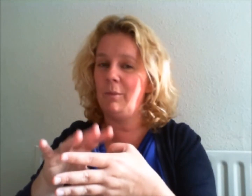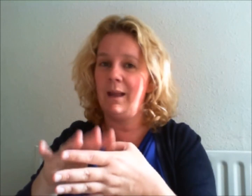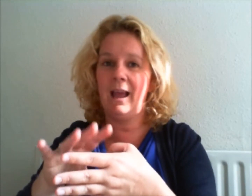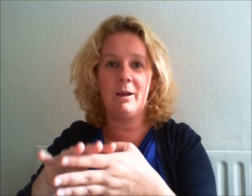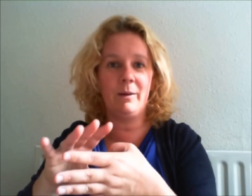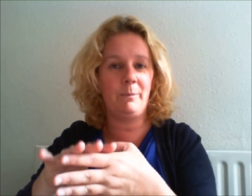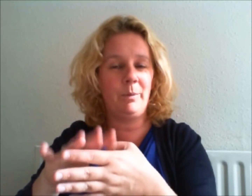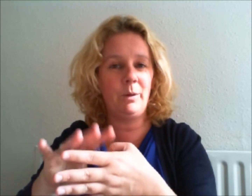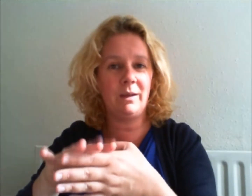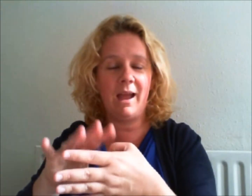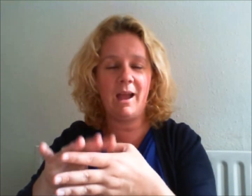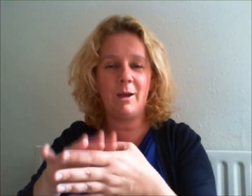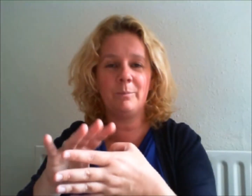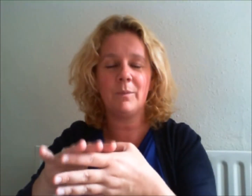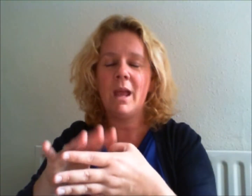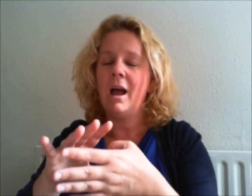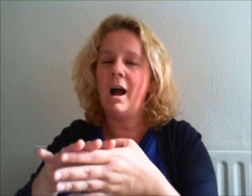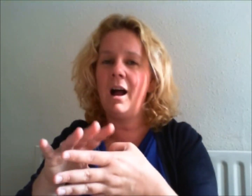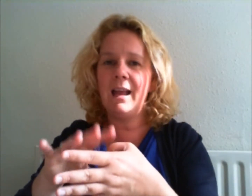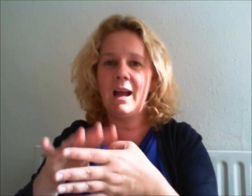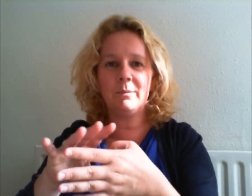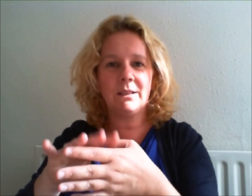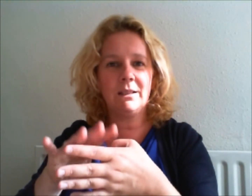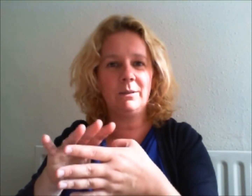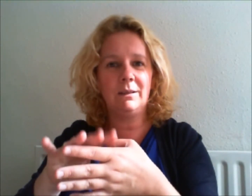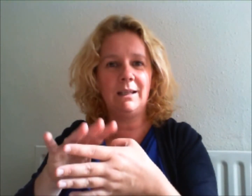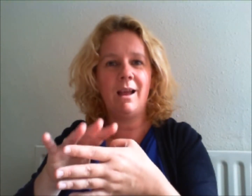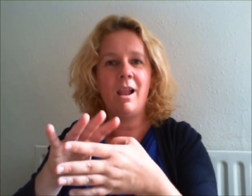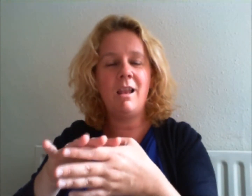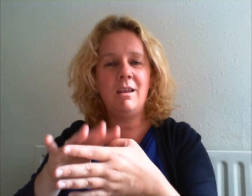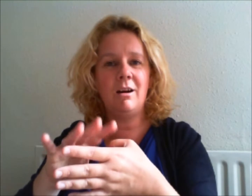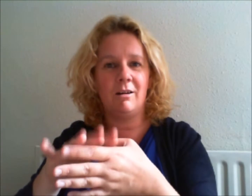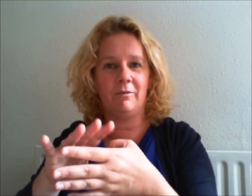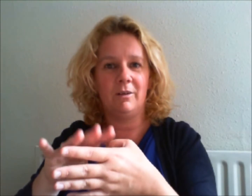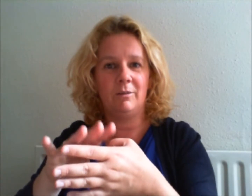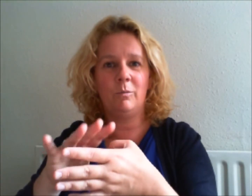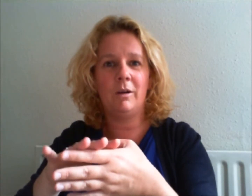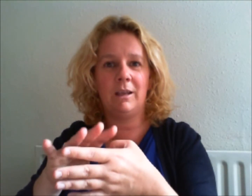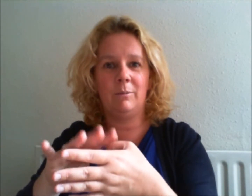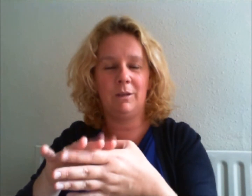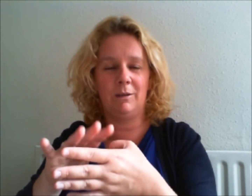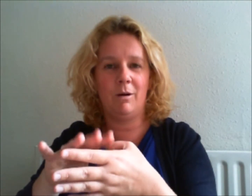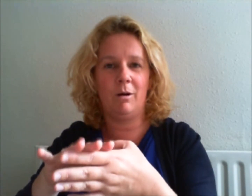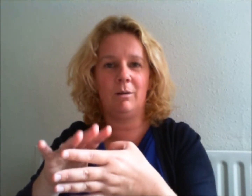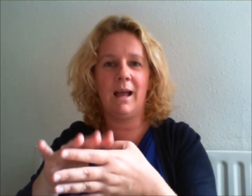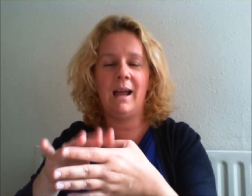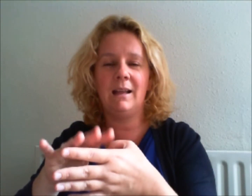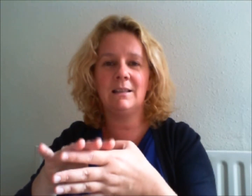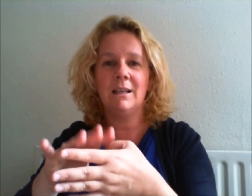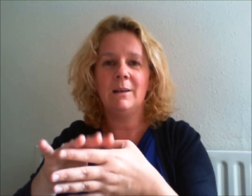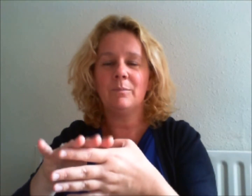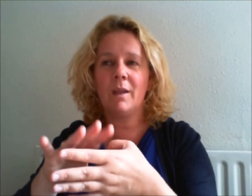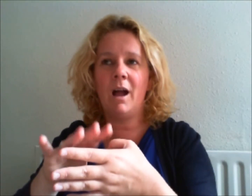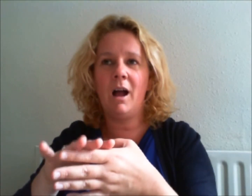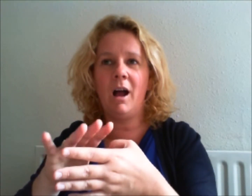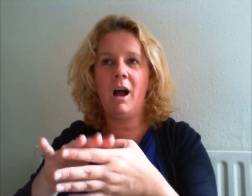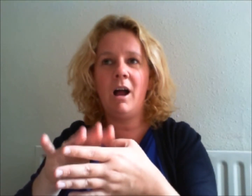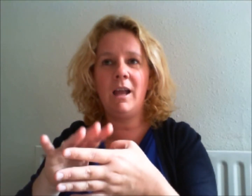my LOA bootcamp. I absolutely love working with you all. And I